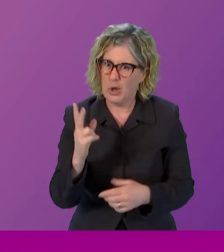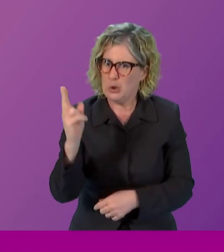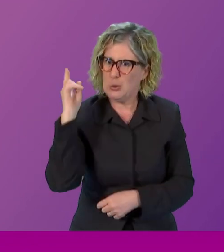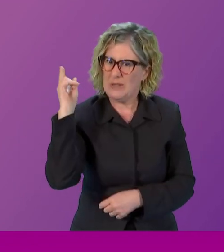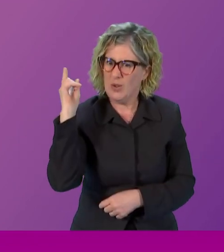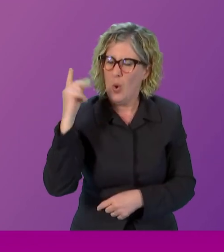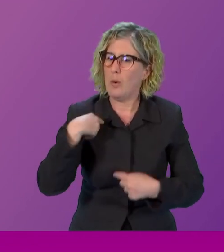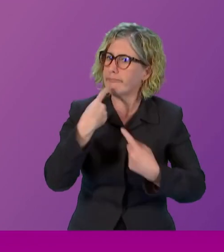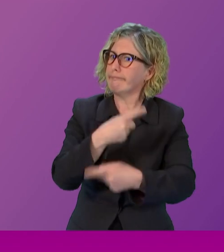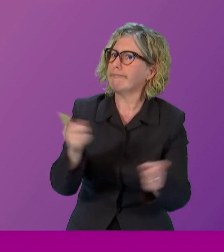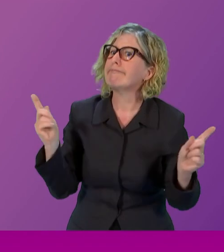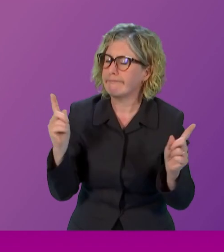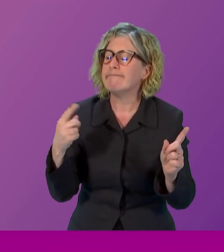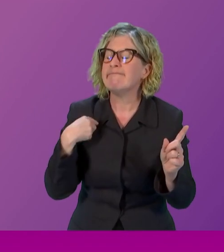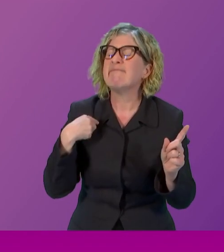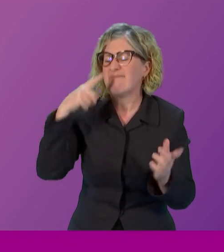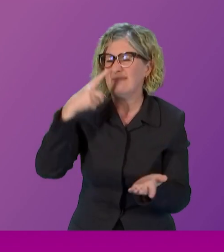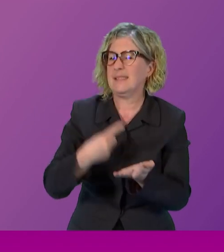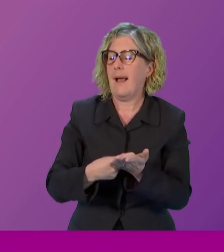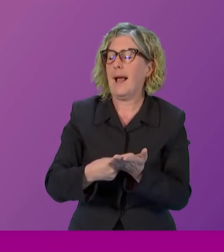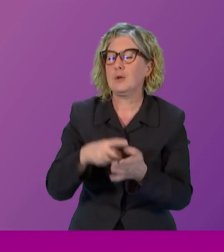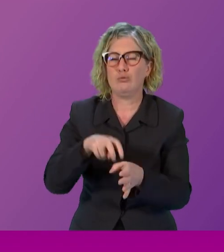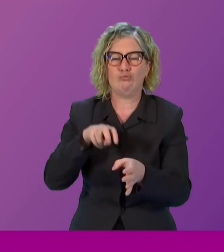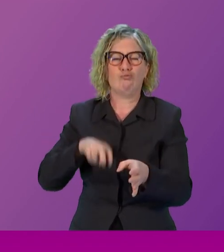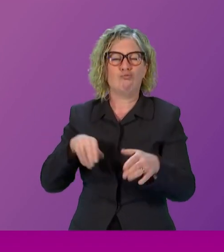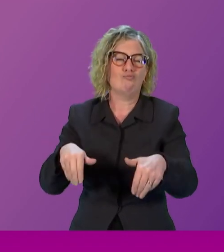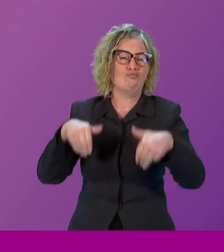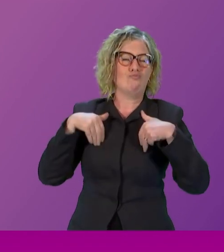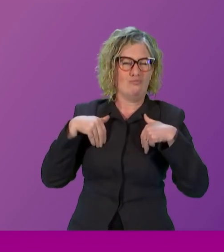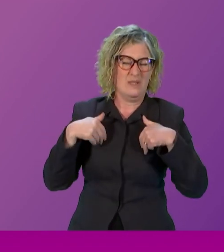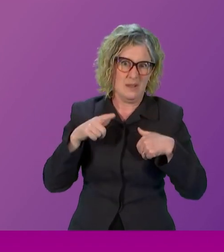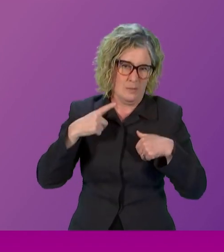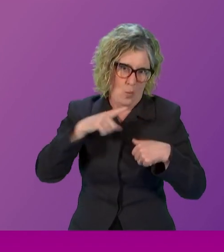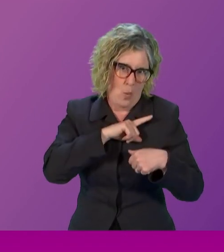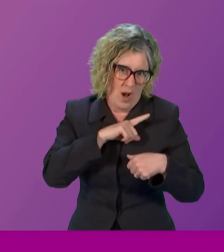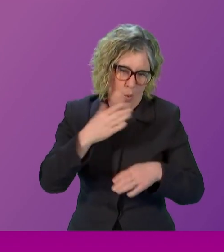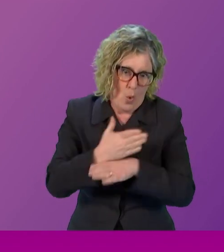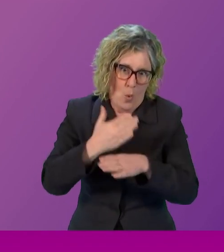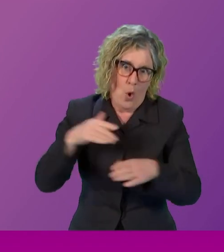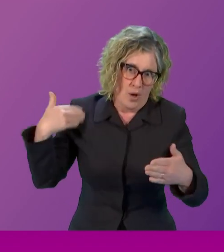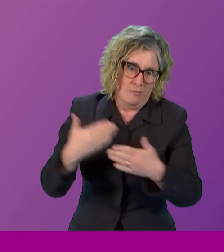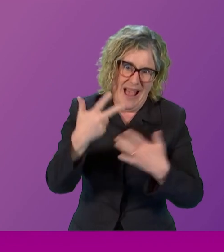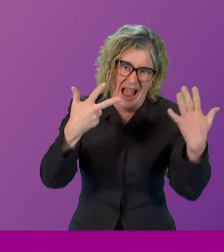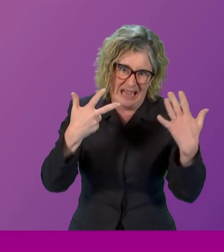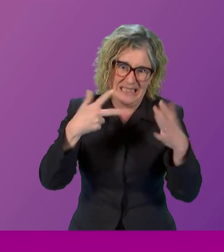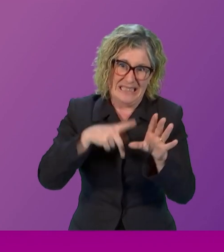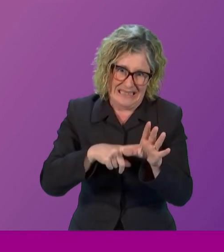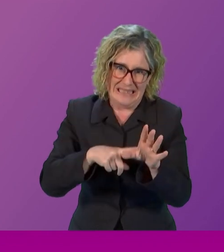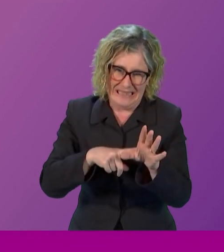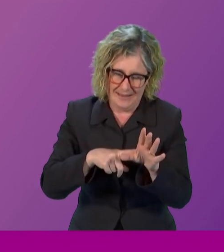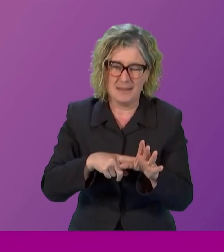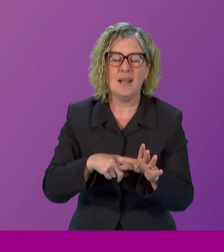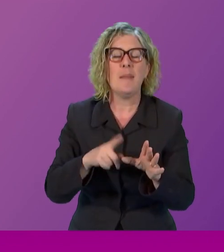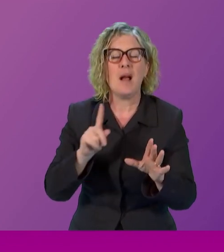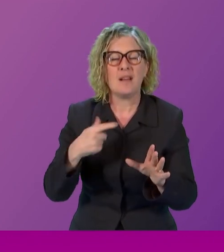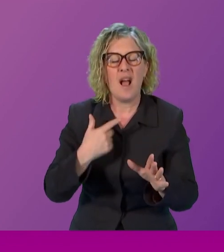my intention to step down after eight years in the job, a decision that I believe in my heart and in my